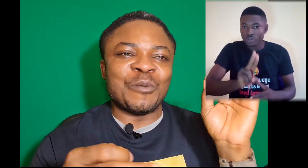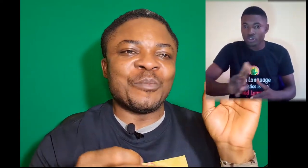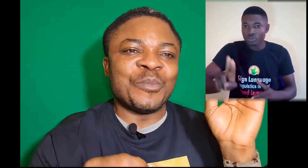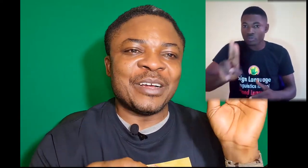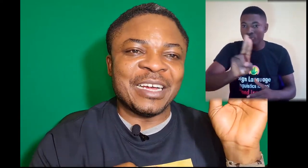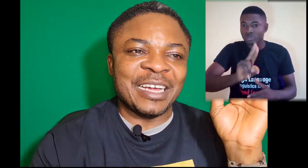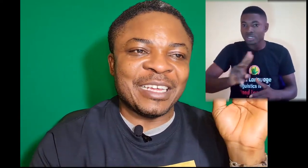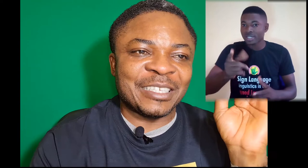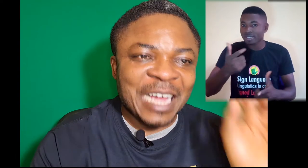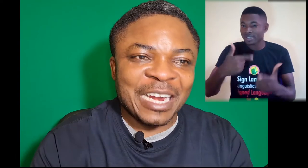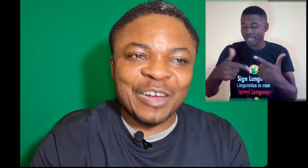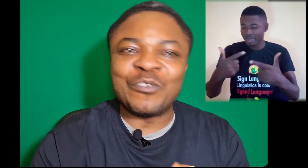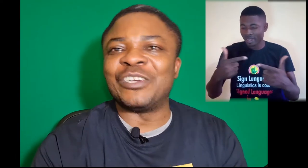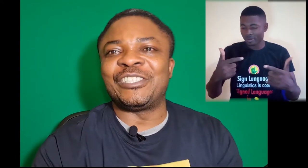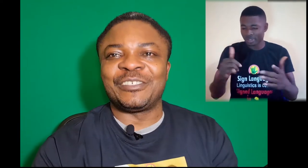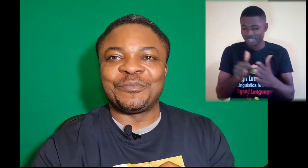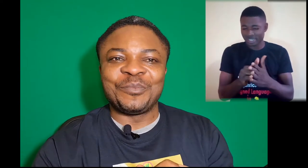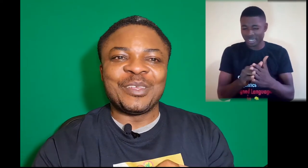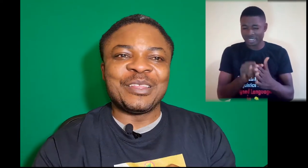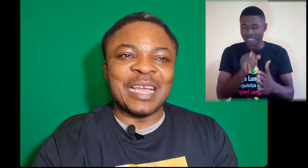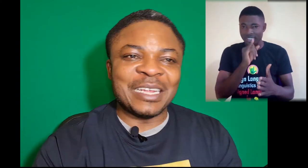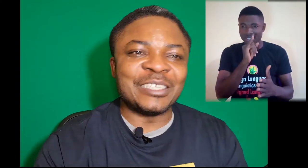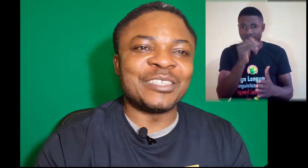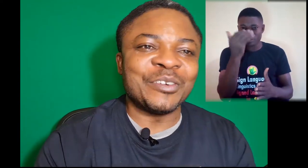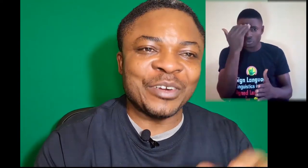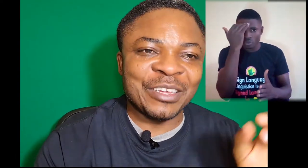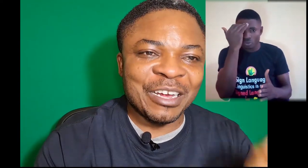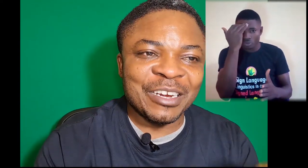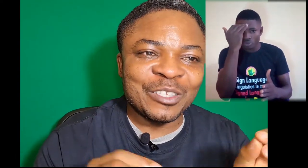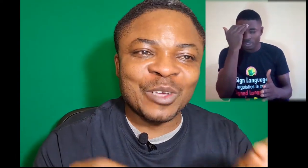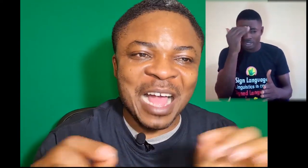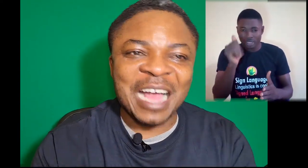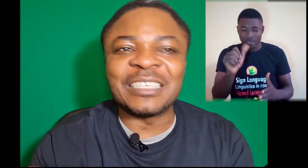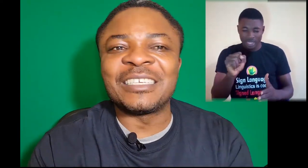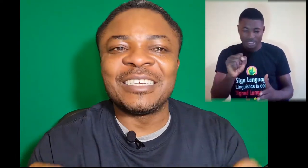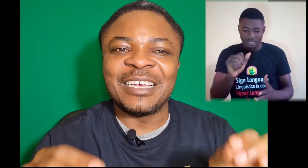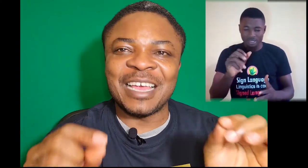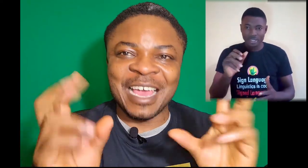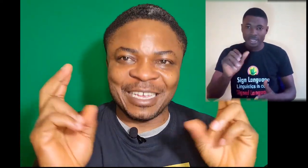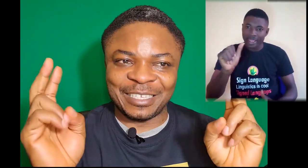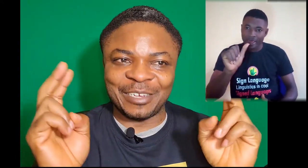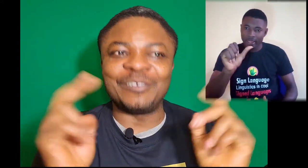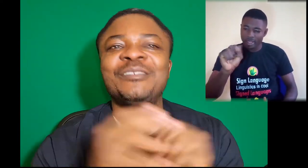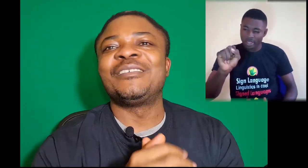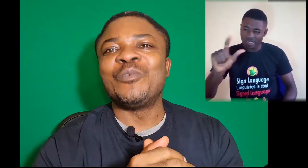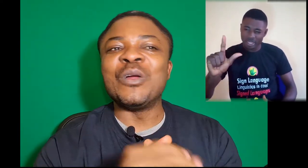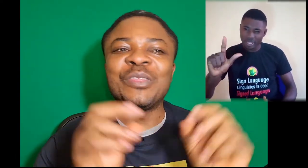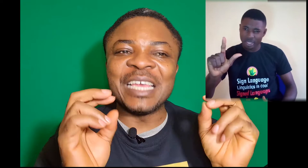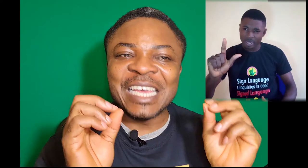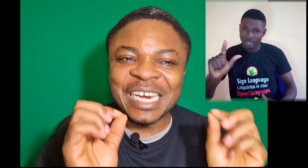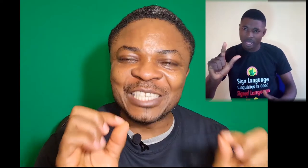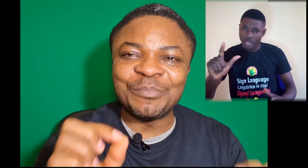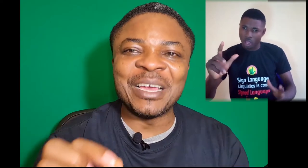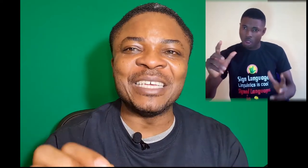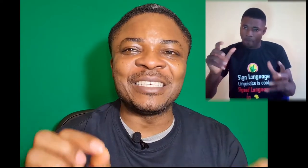a sign language that is regarded to as ASL with English-based